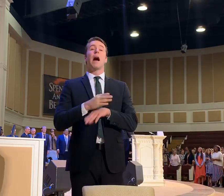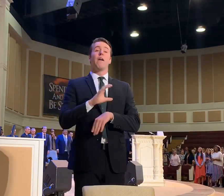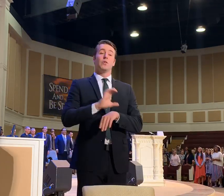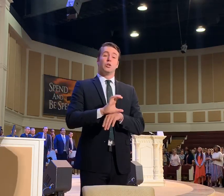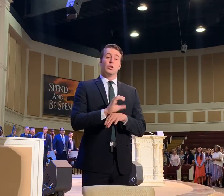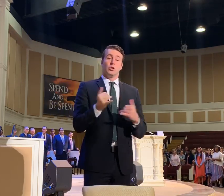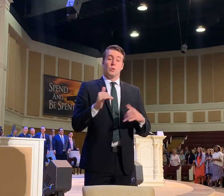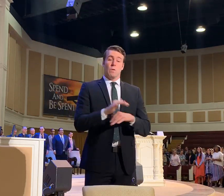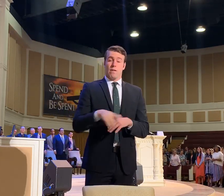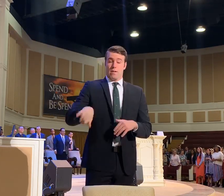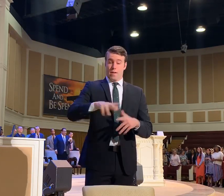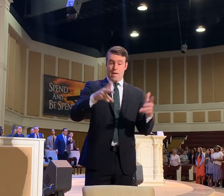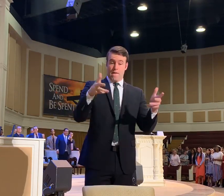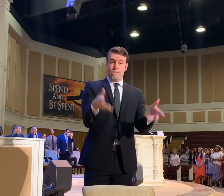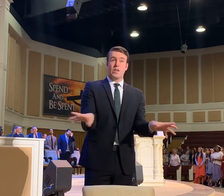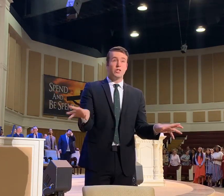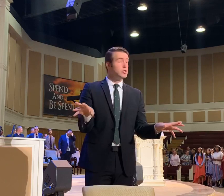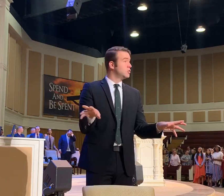tonight,